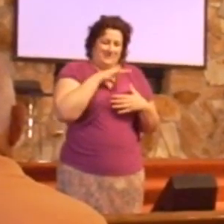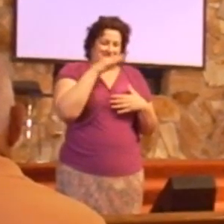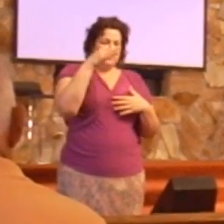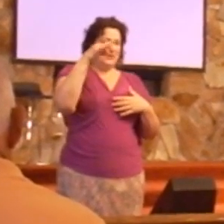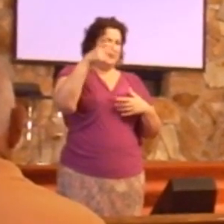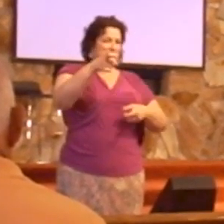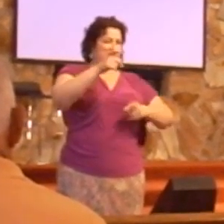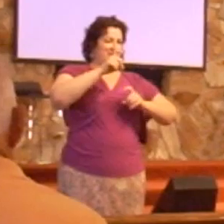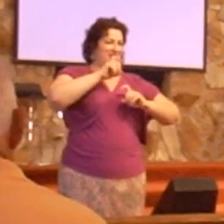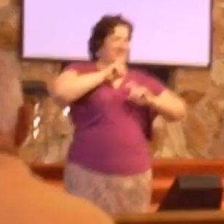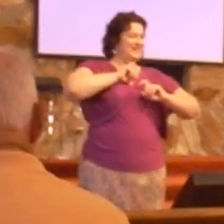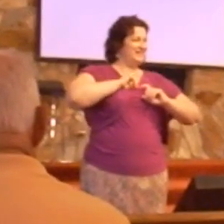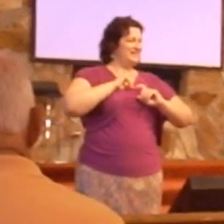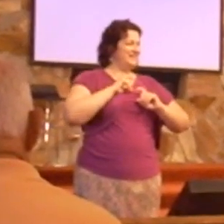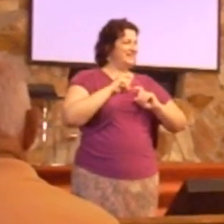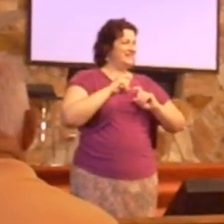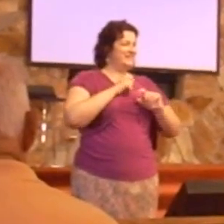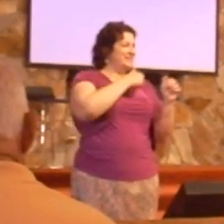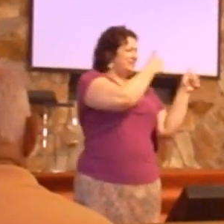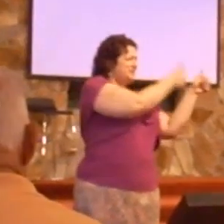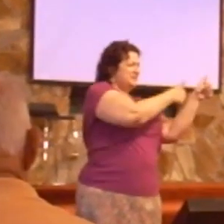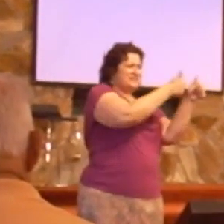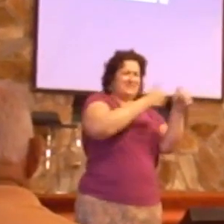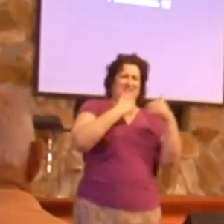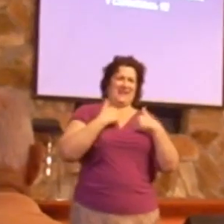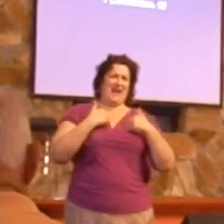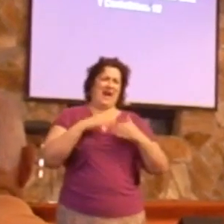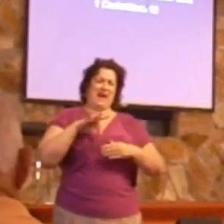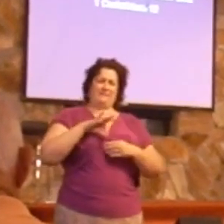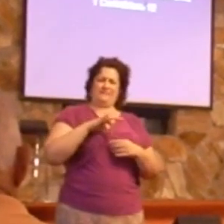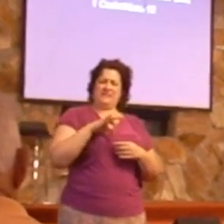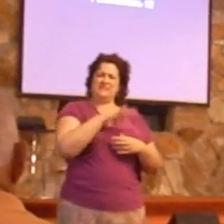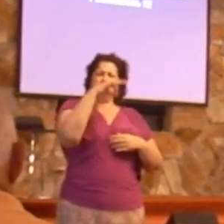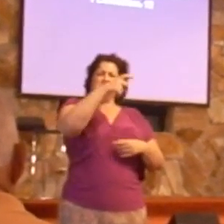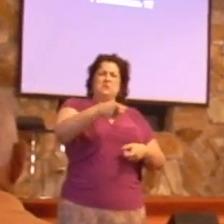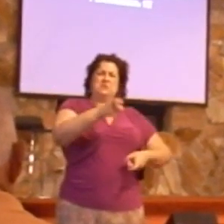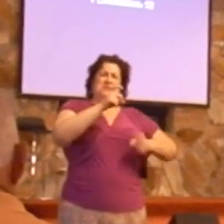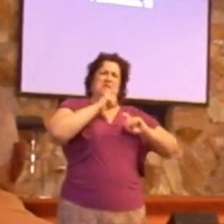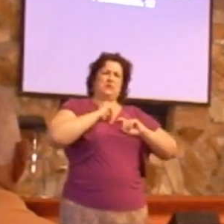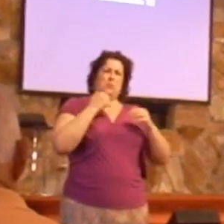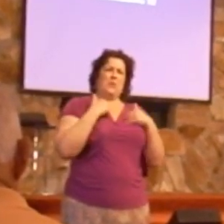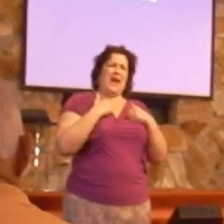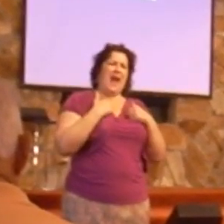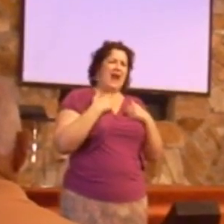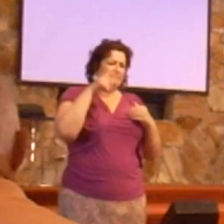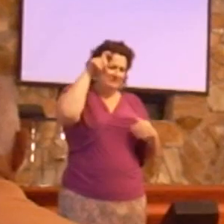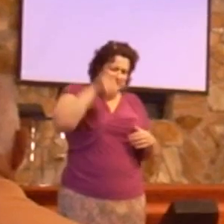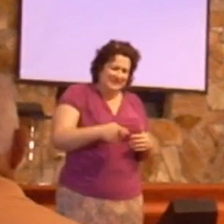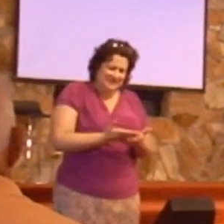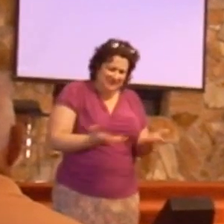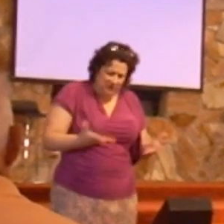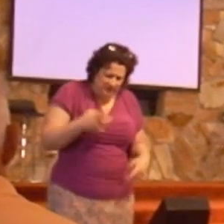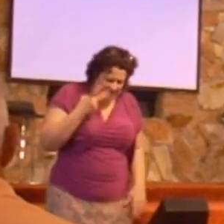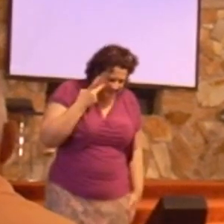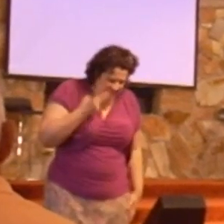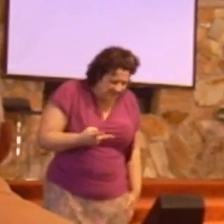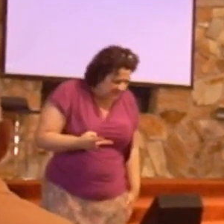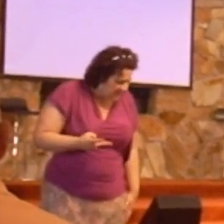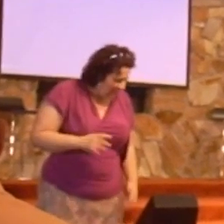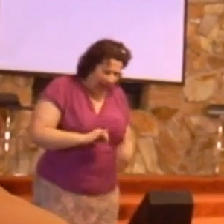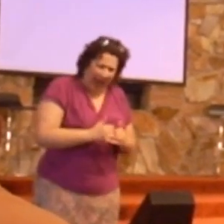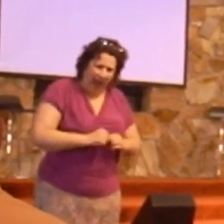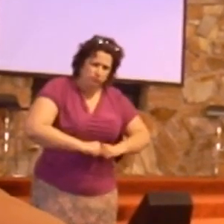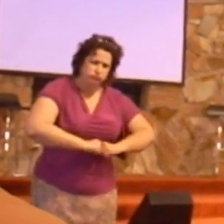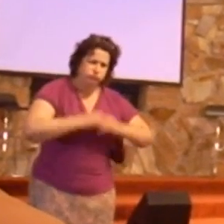of what are spiritual gifts, because we need to have something on the floor here in which we can work from.